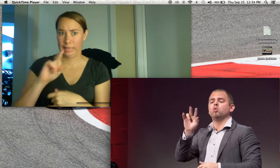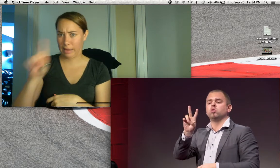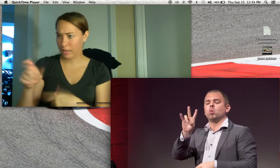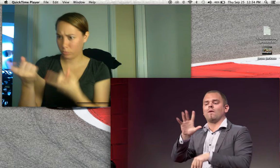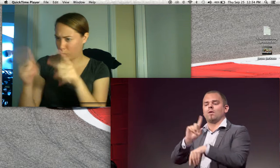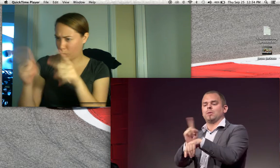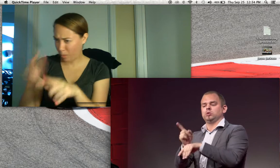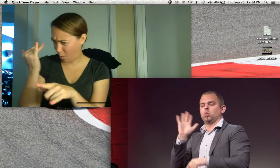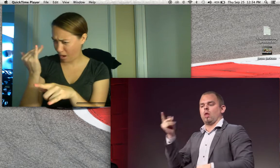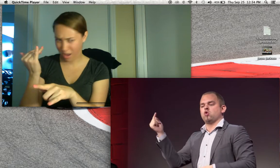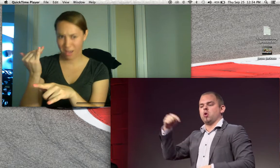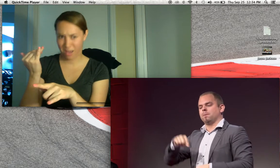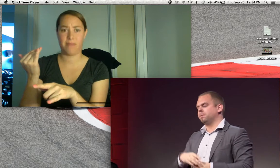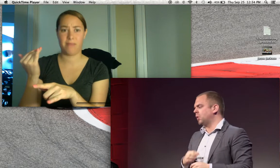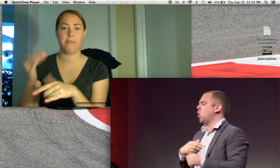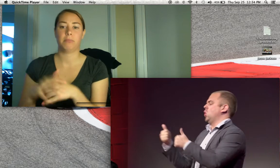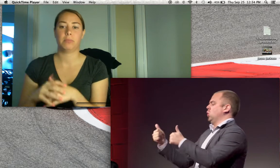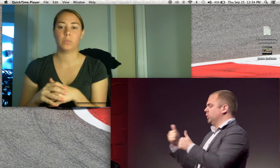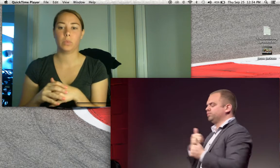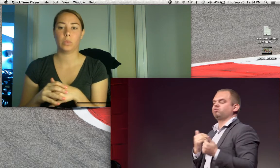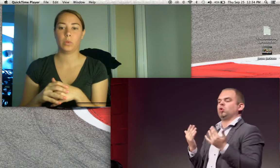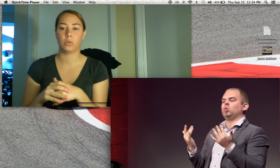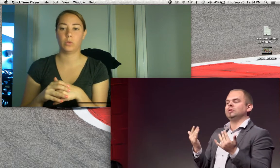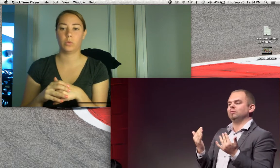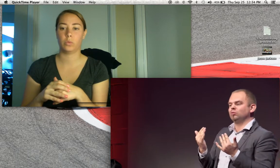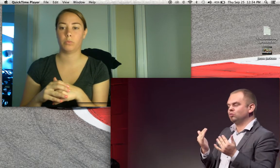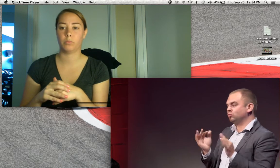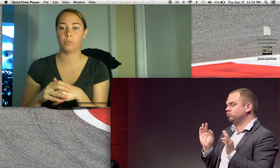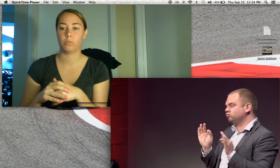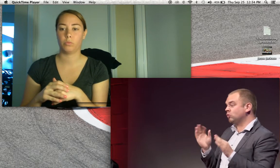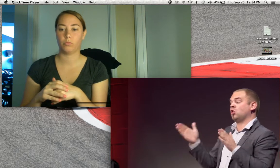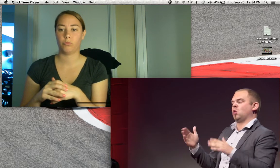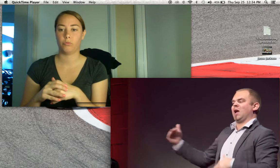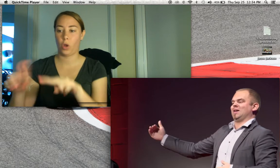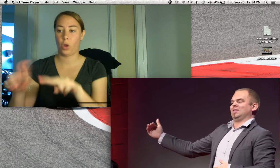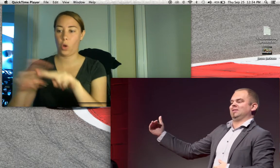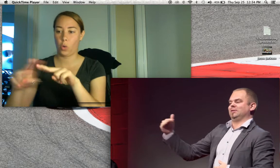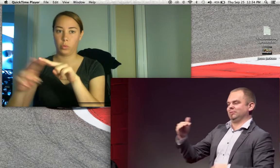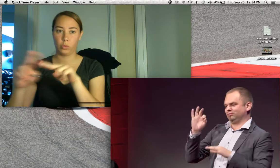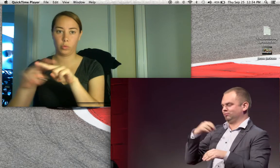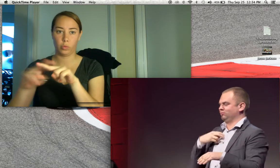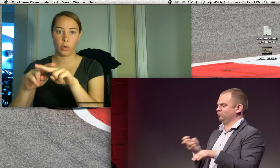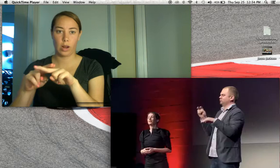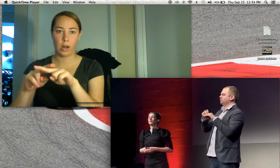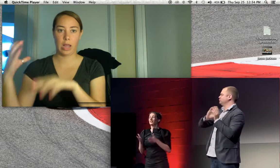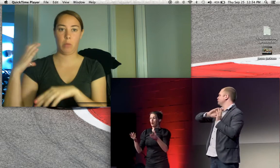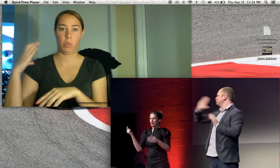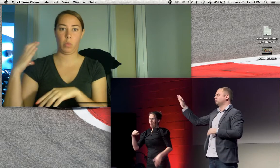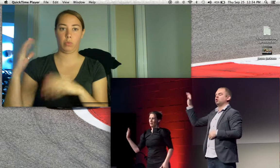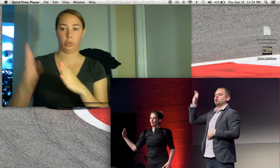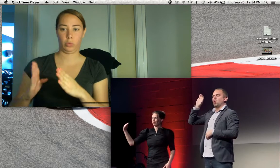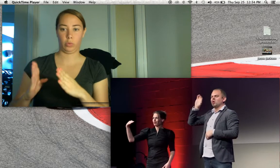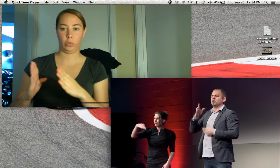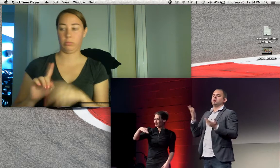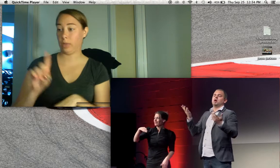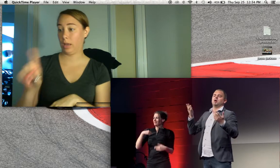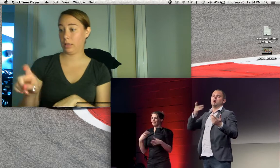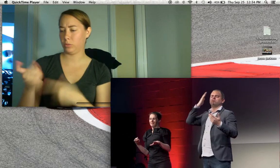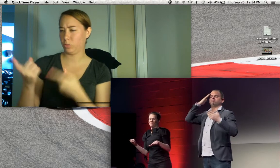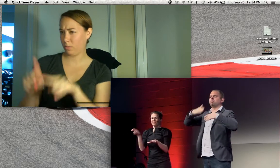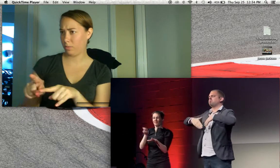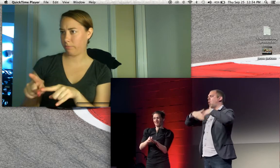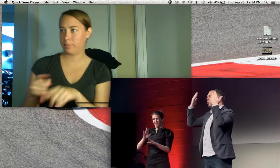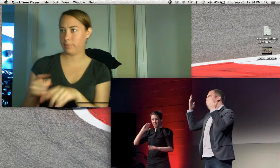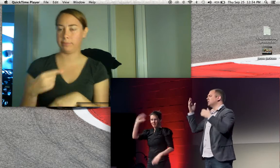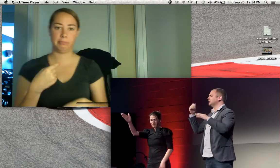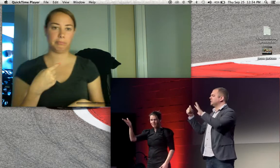So, I tried signing and voicing, but they said, okay, the next train will be here in 25 minutes. The train arrived, we